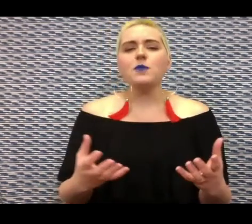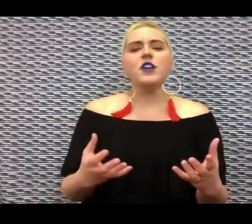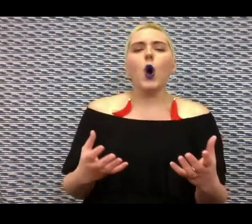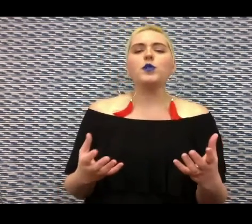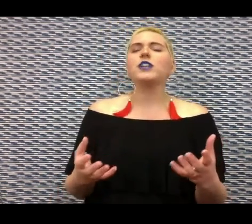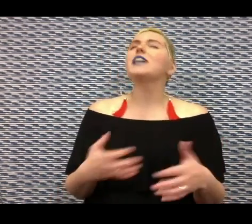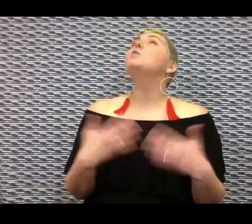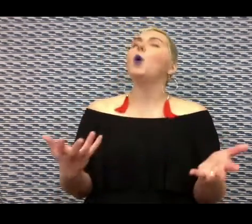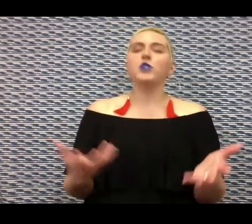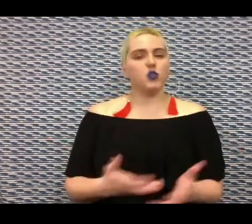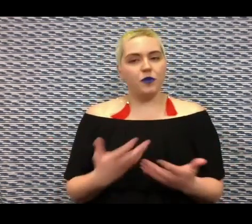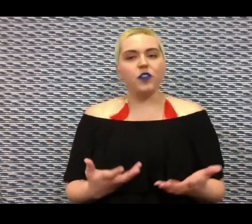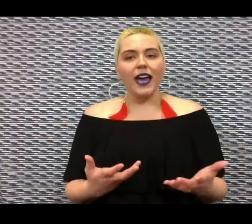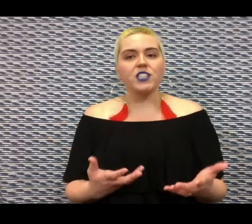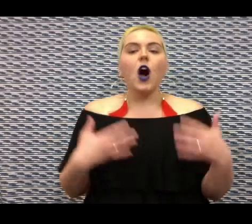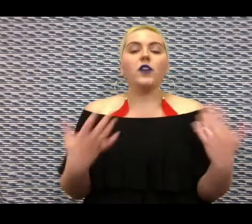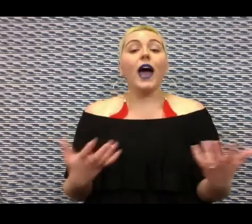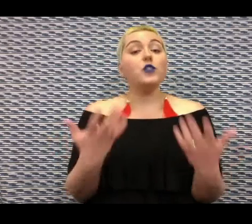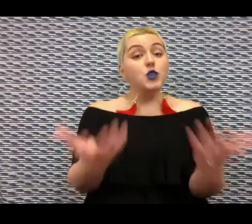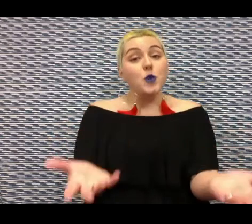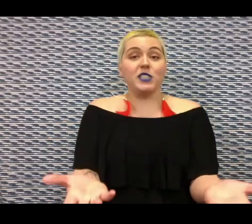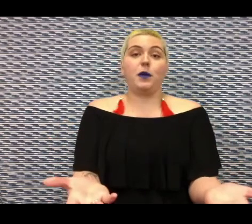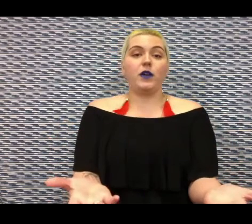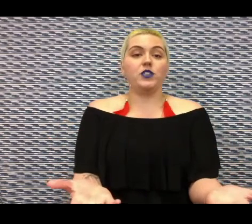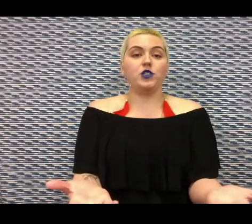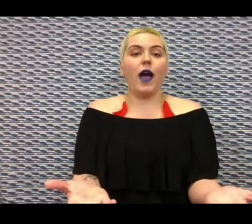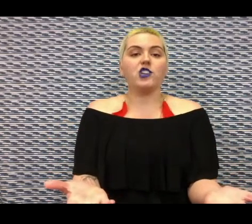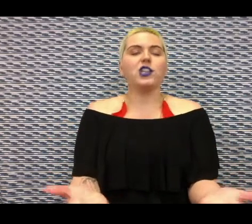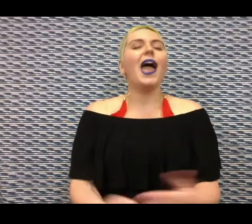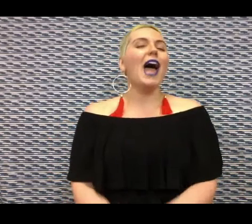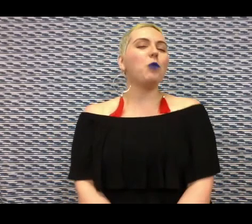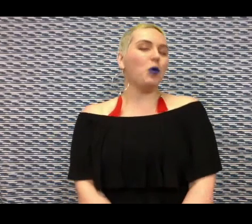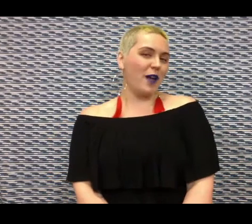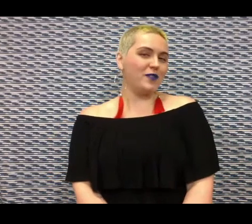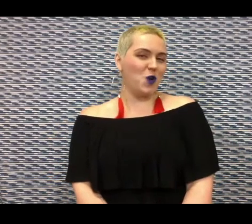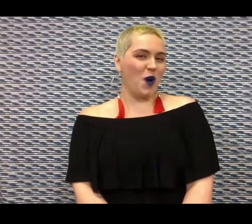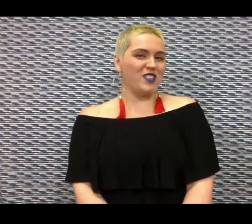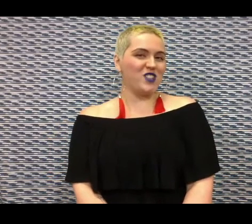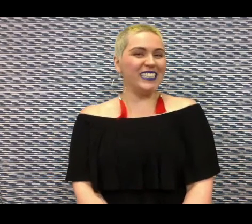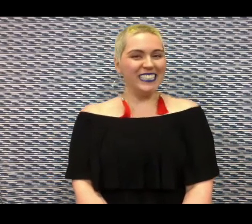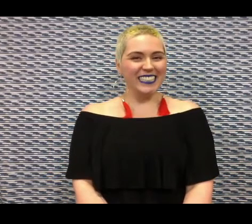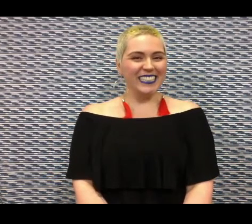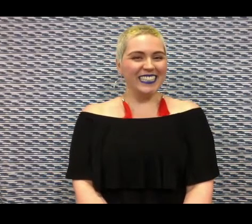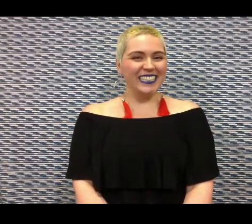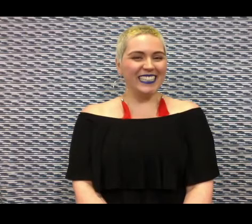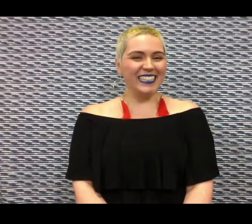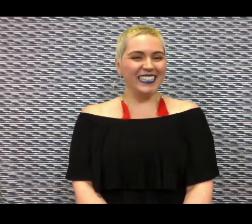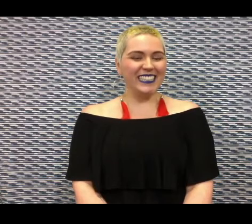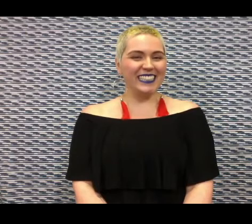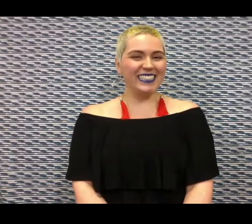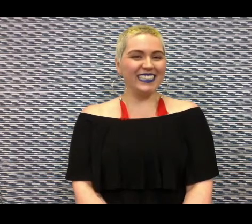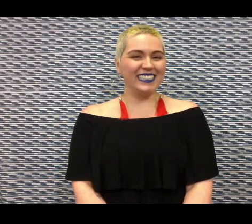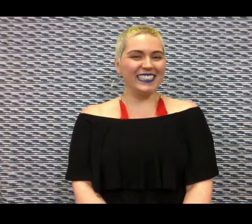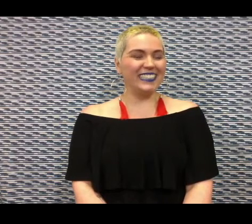V-Day we hope you take a moment to reflect on how you experience attraction and what revs your engine. Thanks for